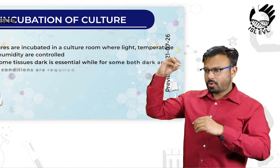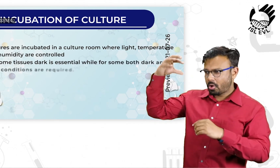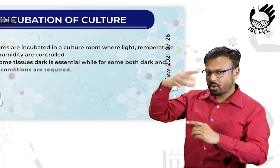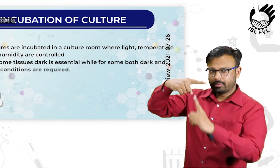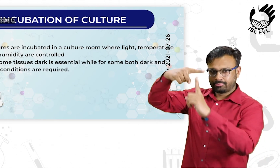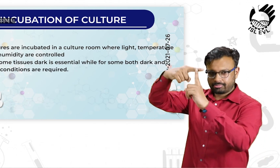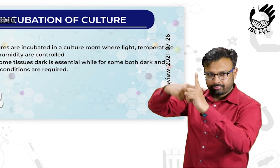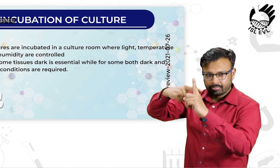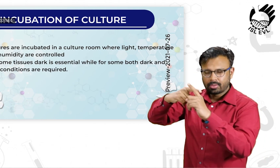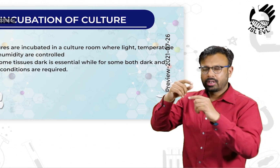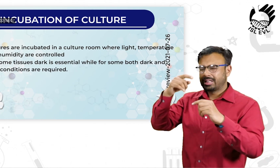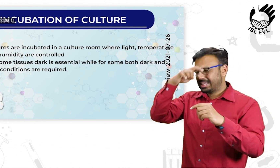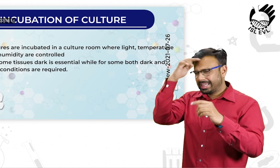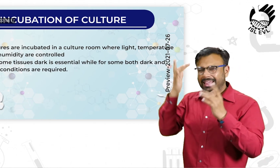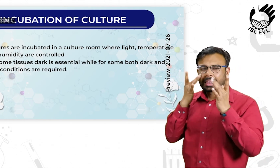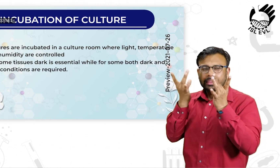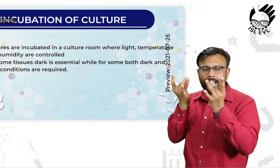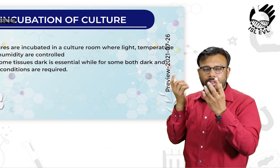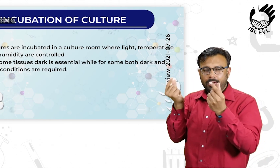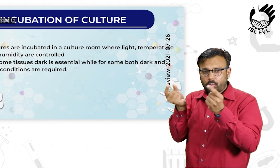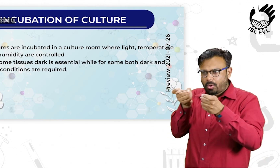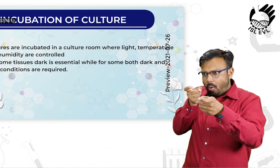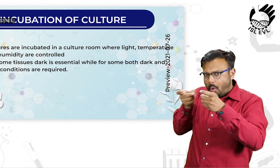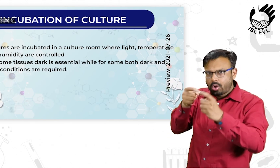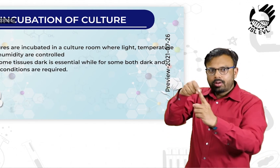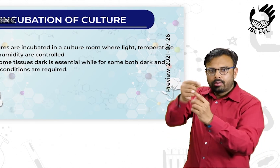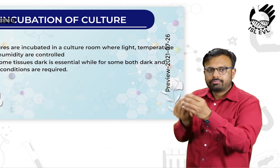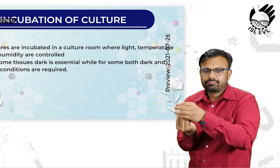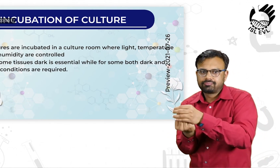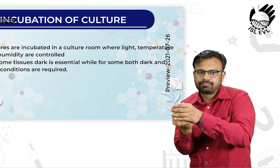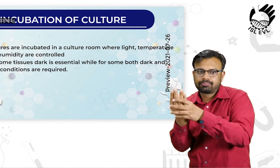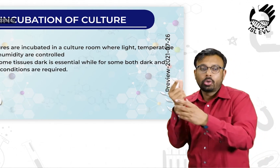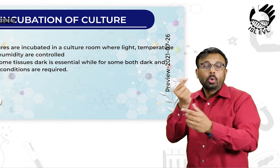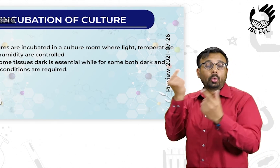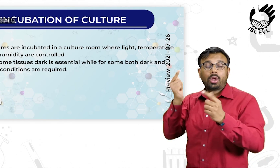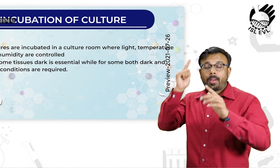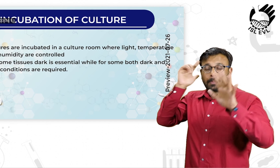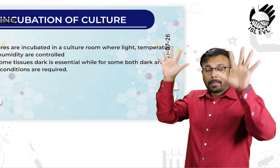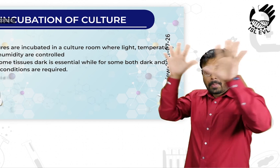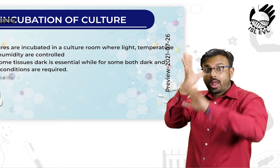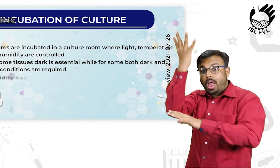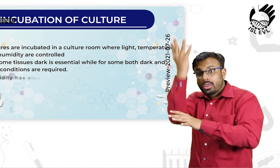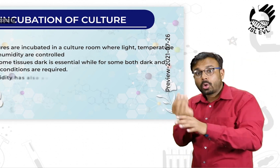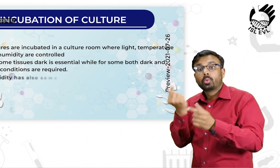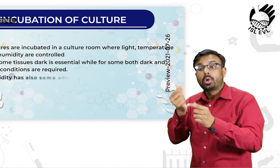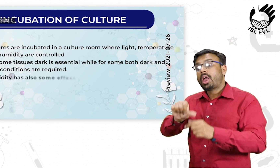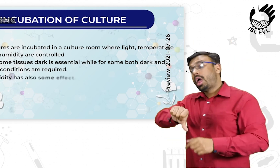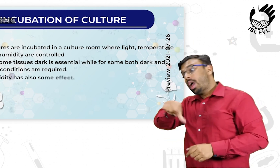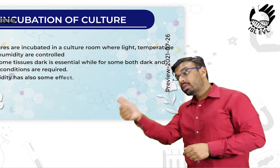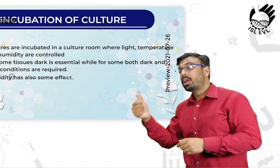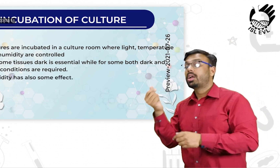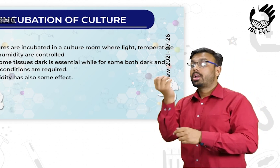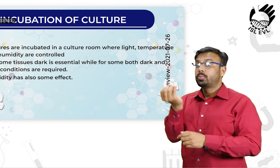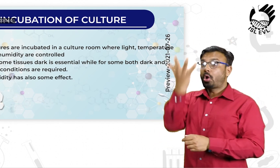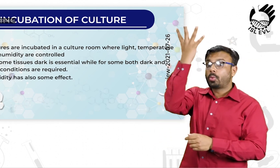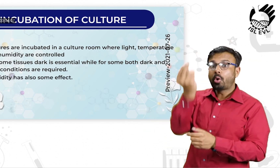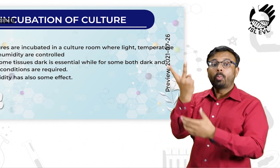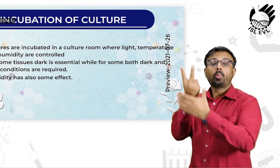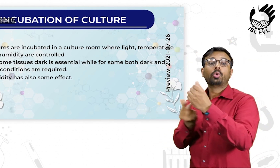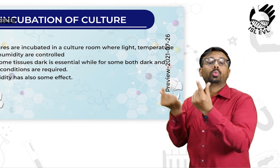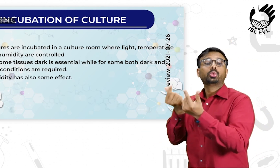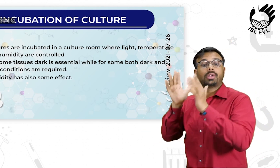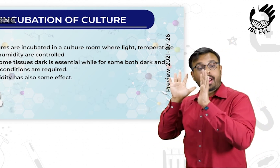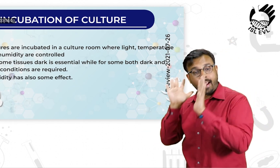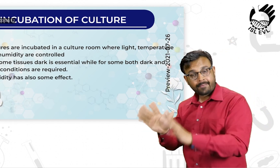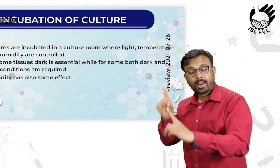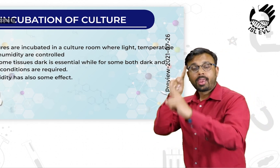Incubation of culture, cultures are incubated in a culture room where light, temperature and humidity are controlled. For some tissues dark is